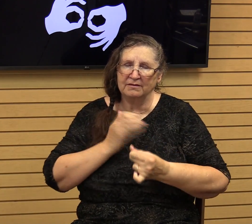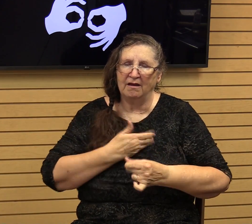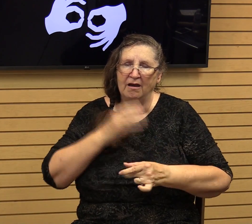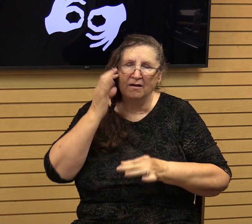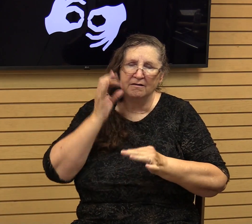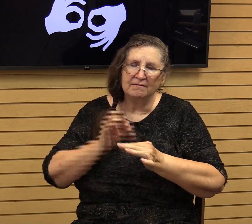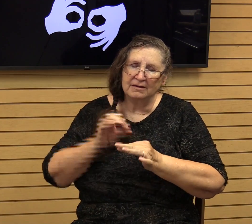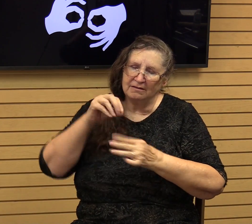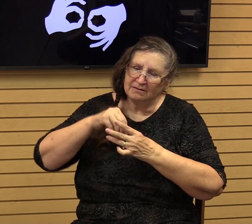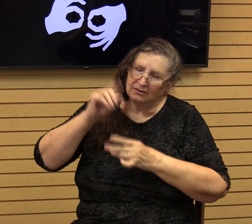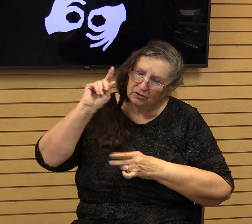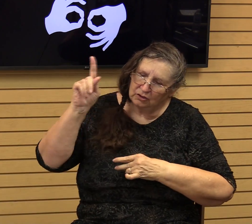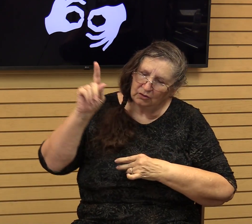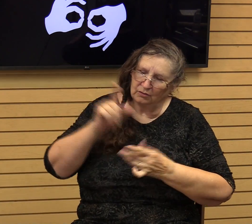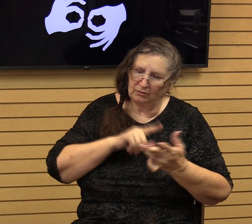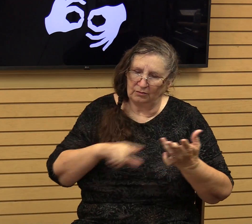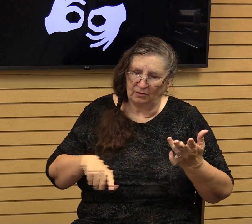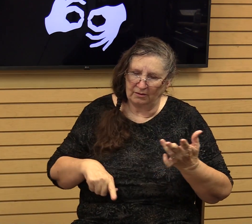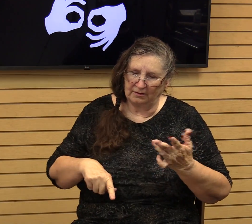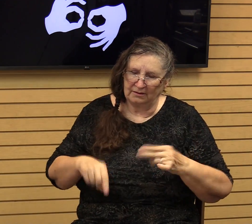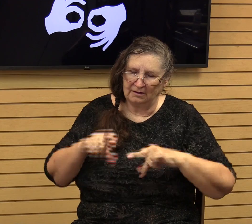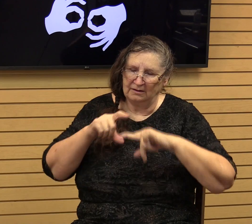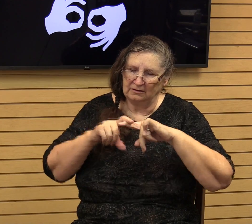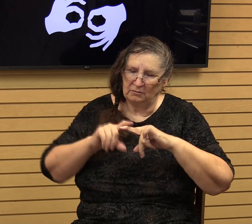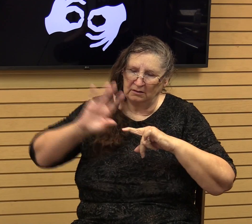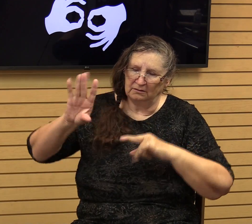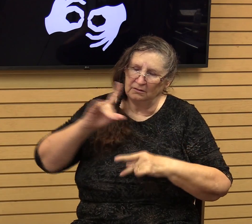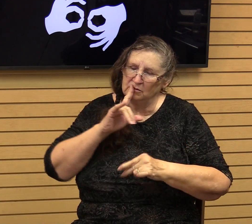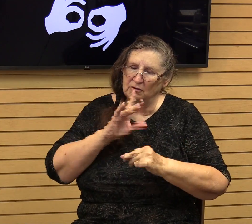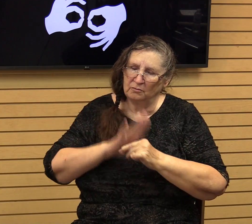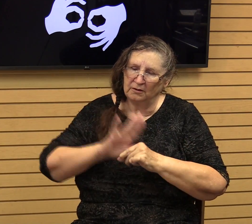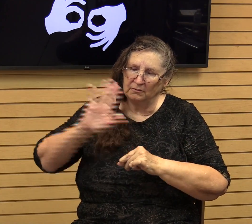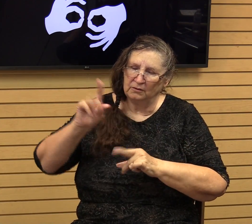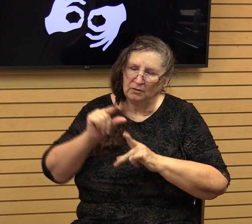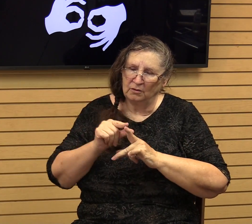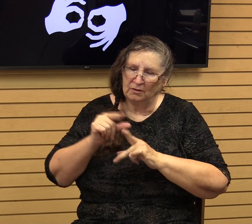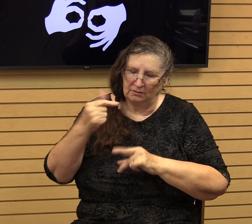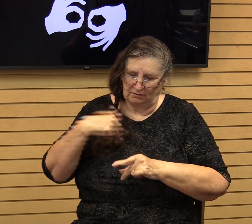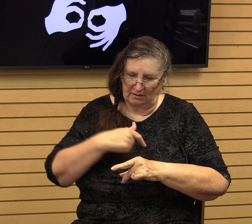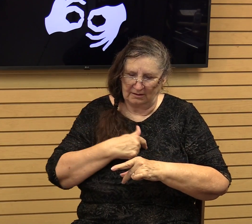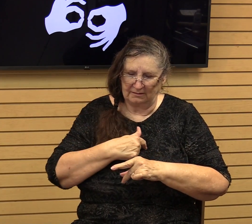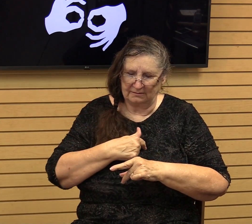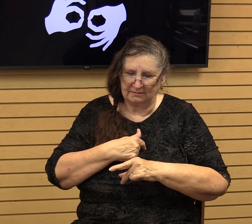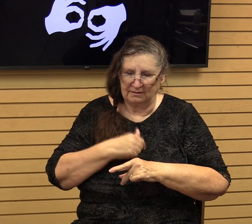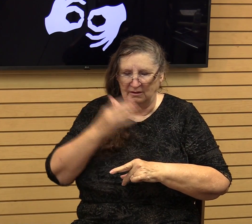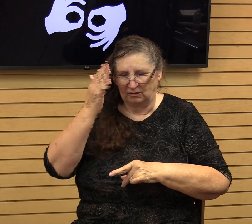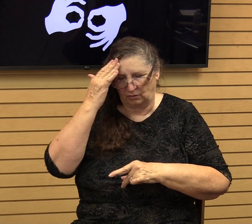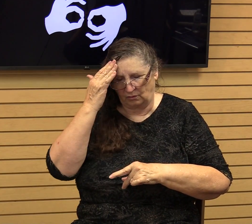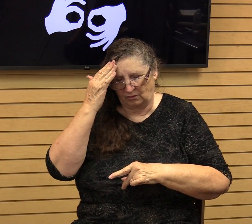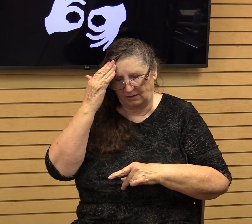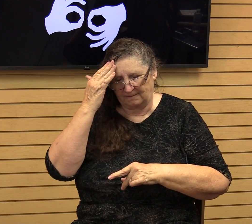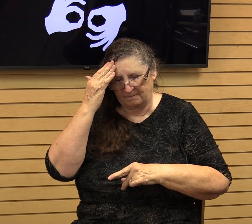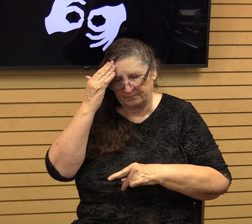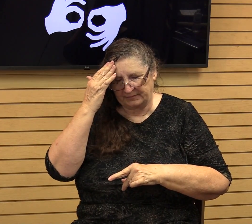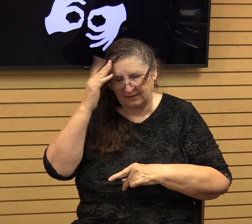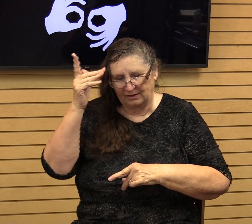you, Lord. May we stand on your promises and your word to us, Lord, knowing that you just want to